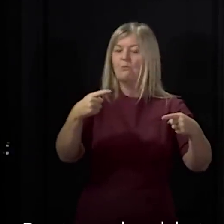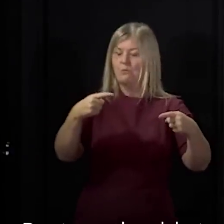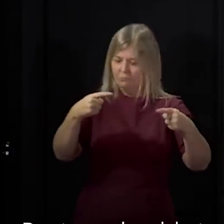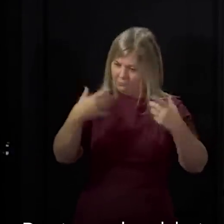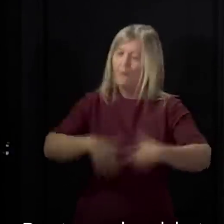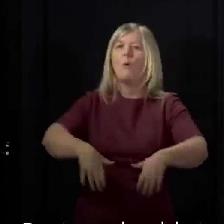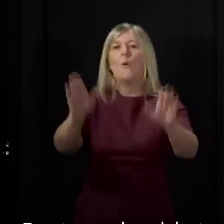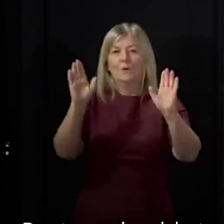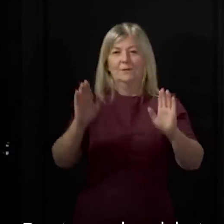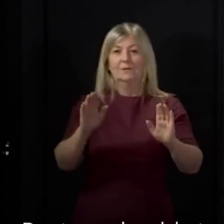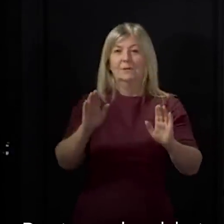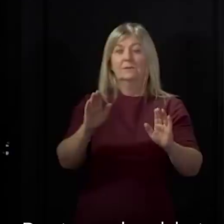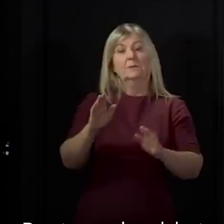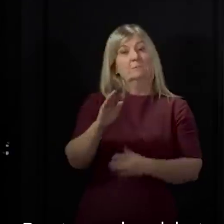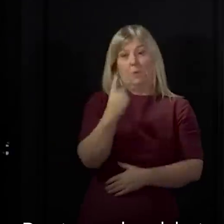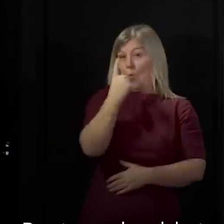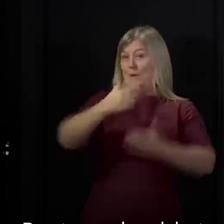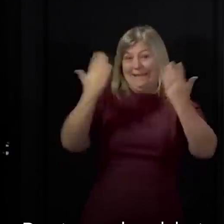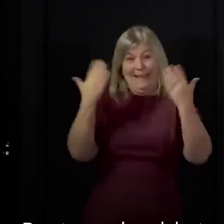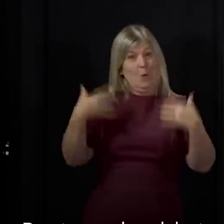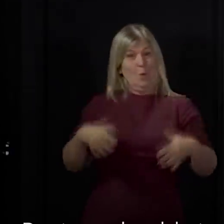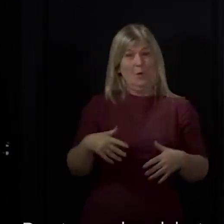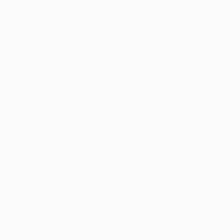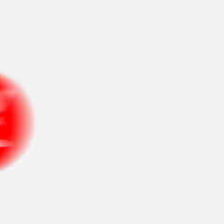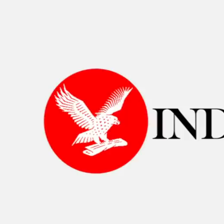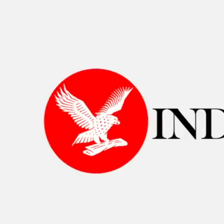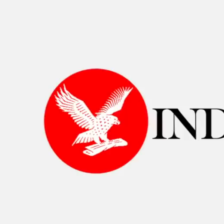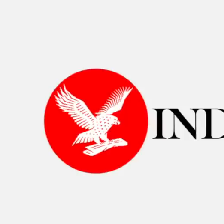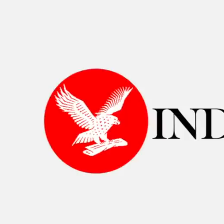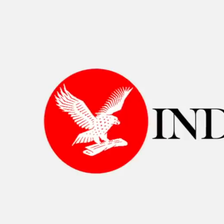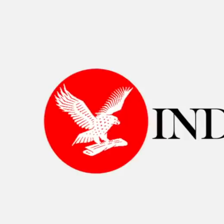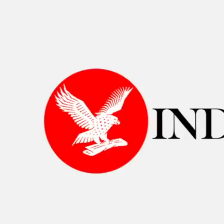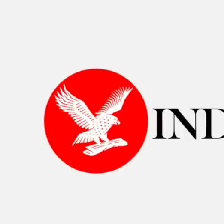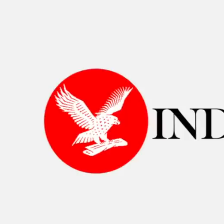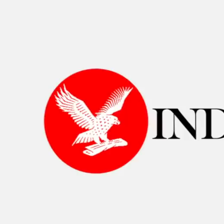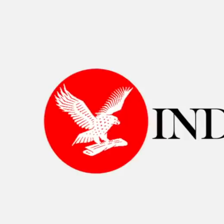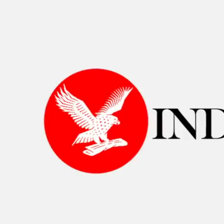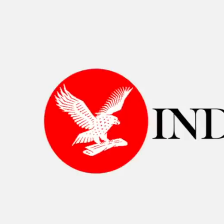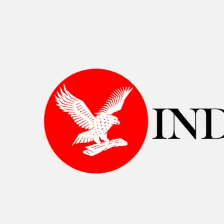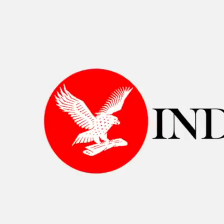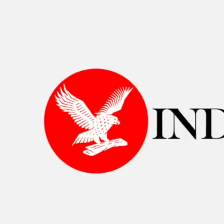start, only use this flexibility if you really, truly need to. I'll wait. Let's You can